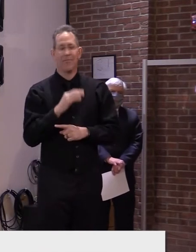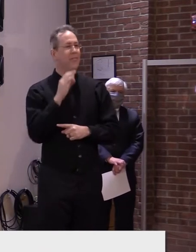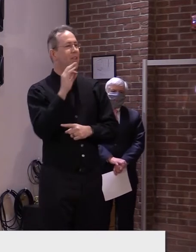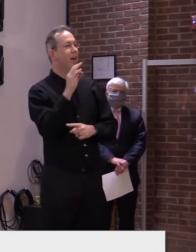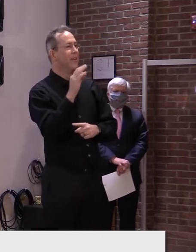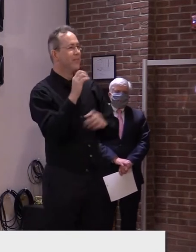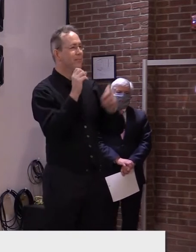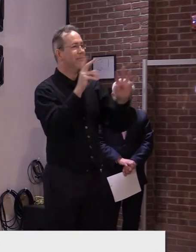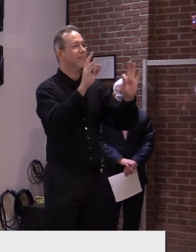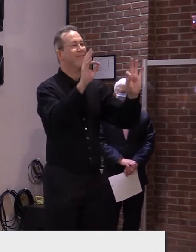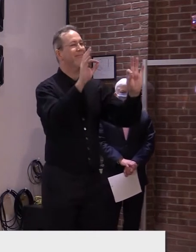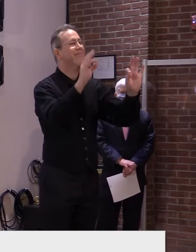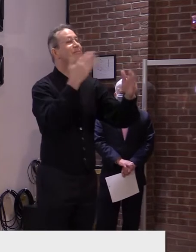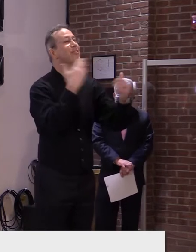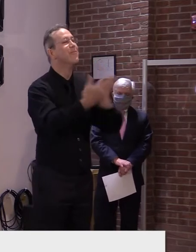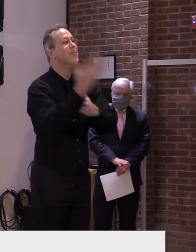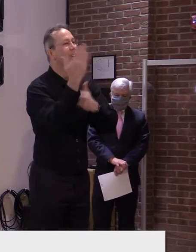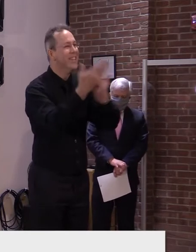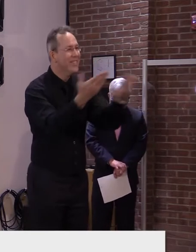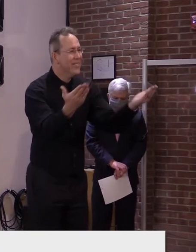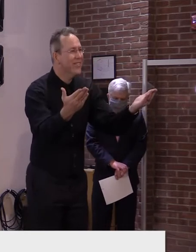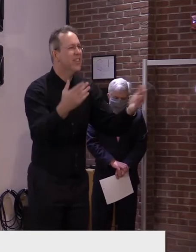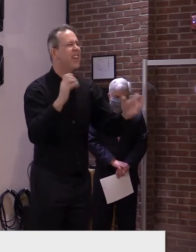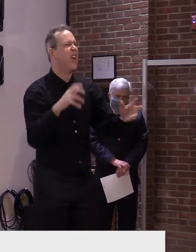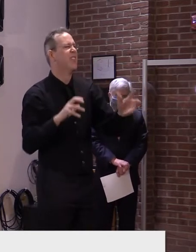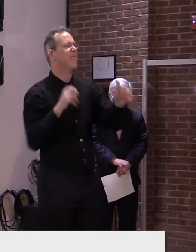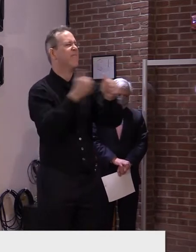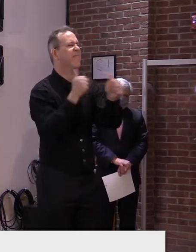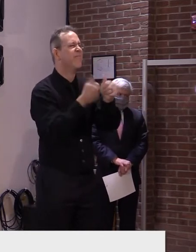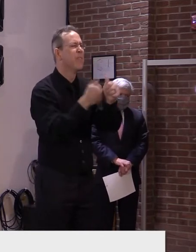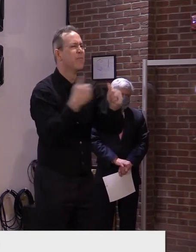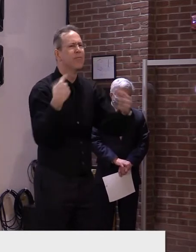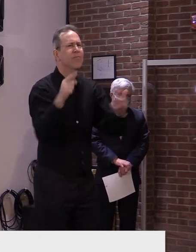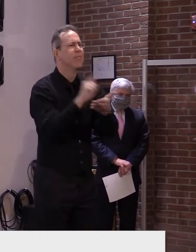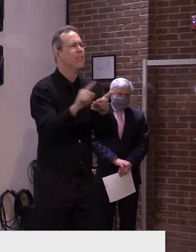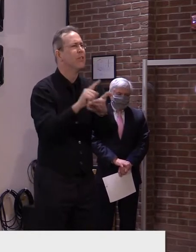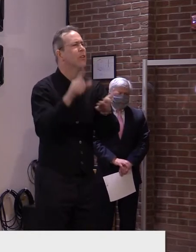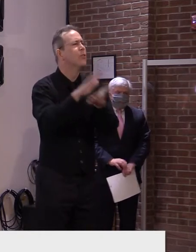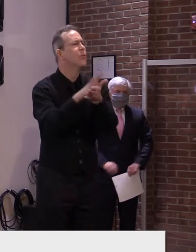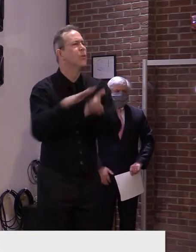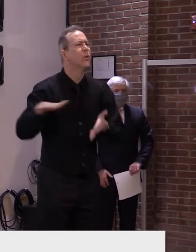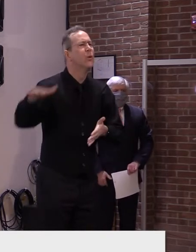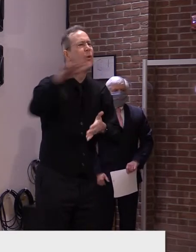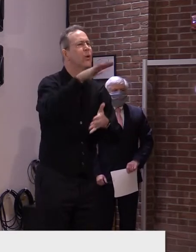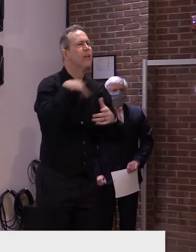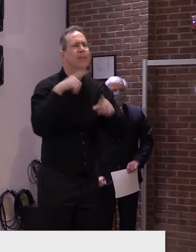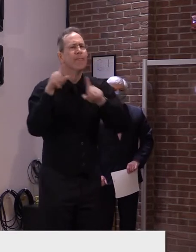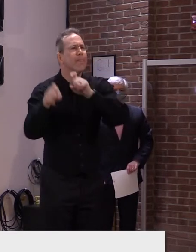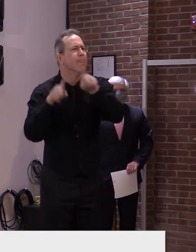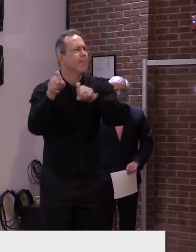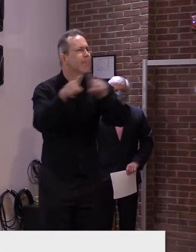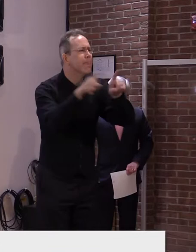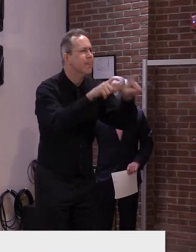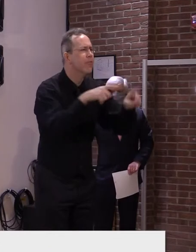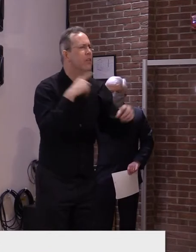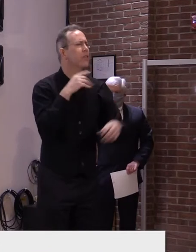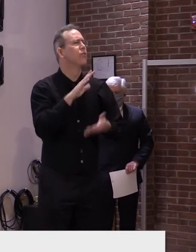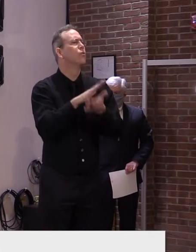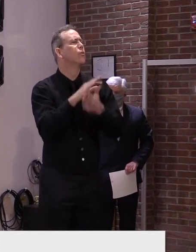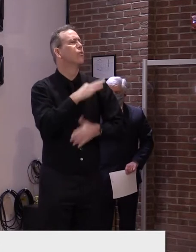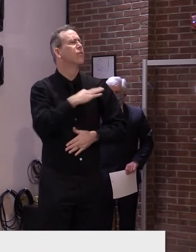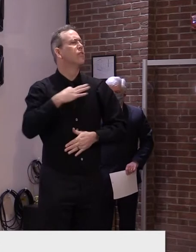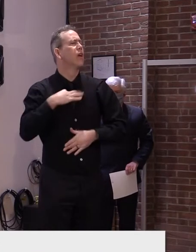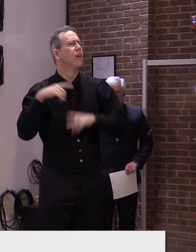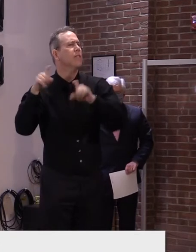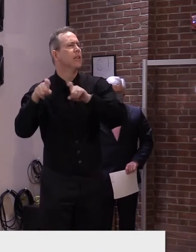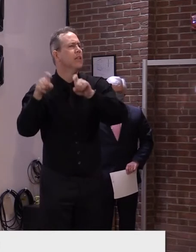I will begin my report with an update on our weekly surveillance testing of school staff. About half our schools were on winter vacation this week, and the other